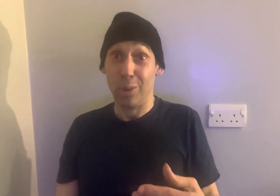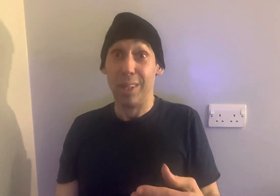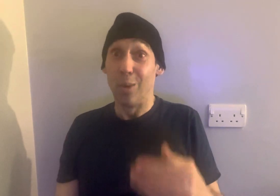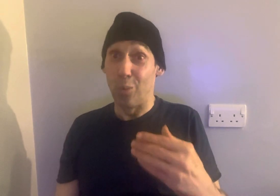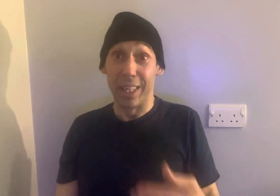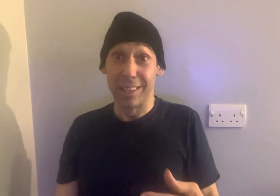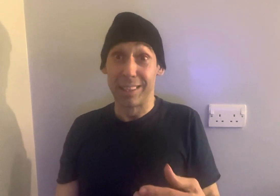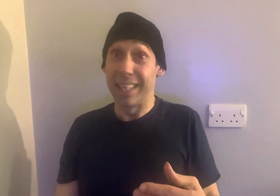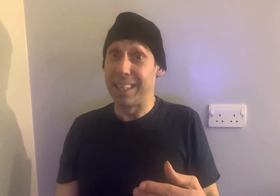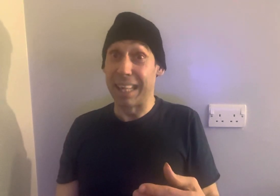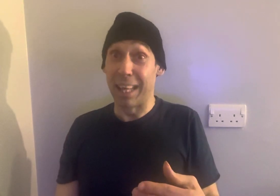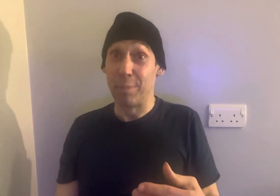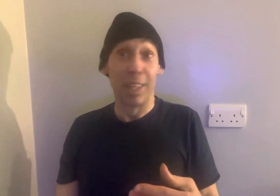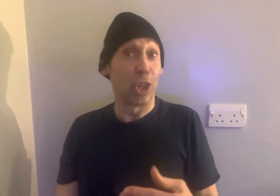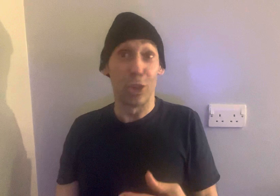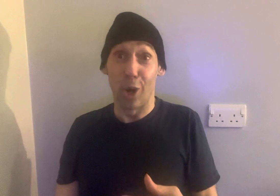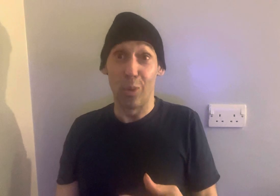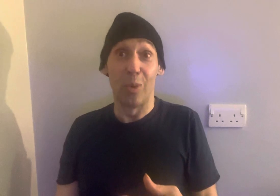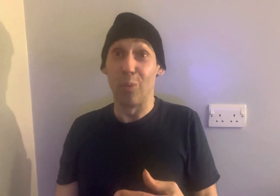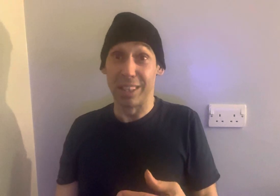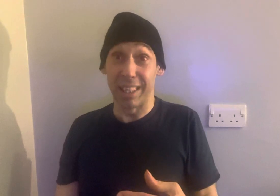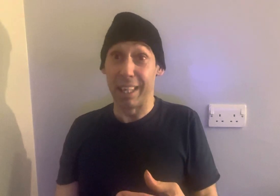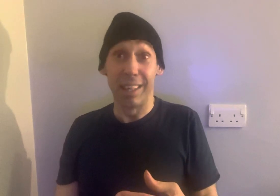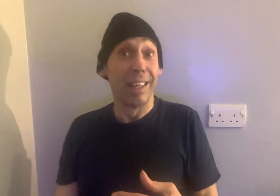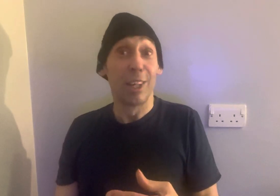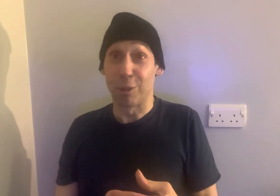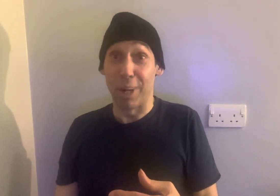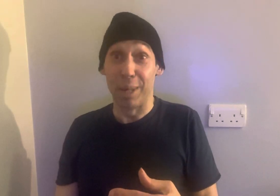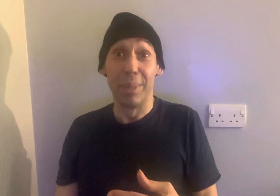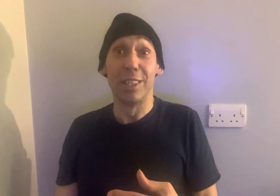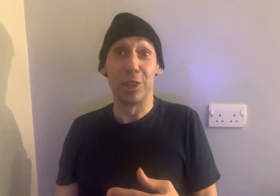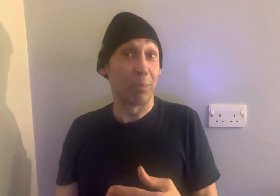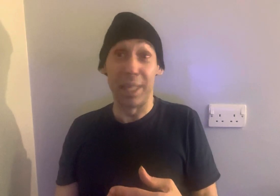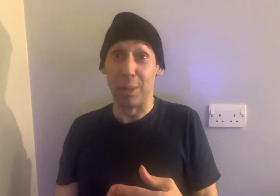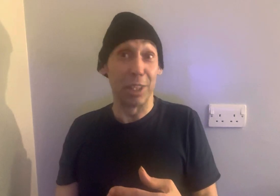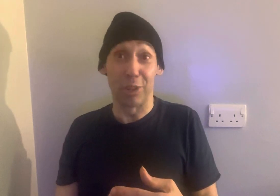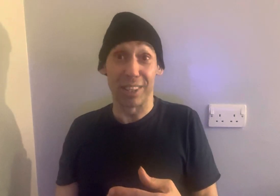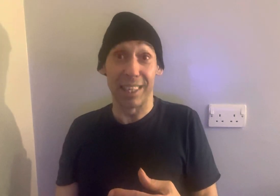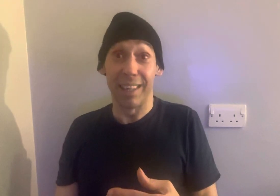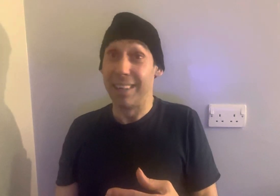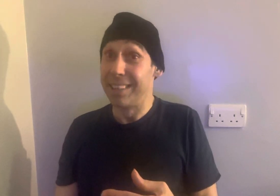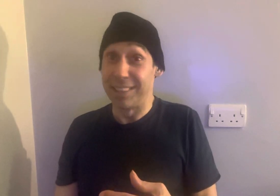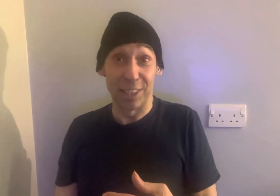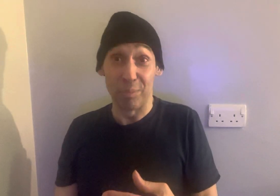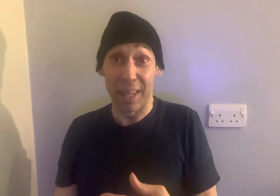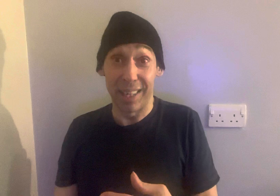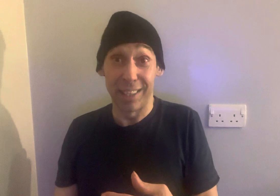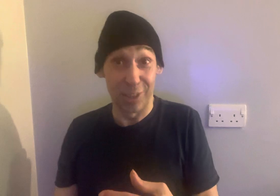winners in that game? No. Once again, crime, being a big drug dealer doesn't pay. So